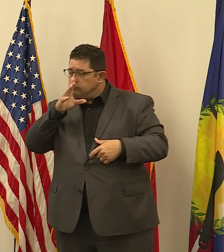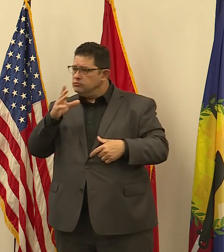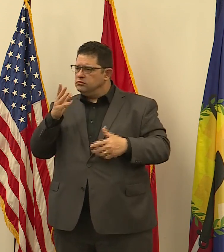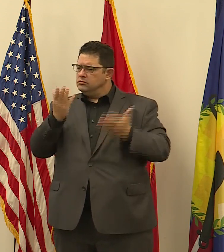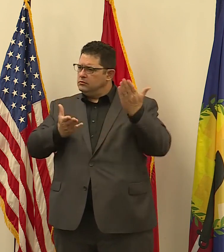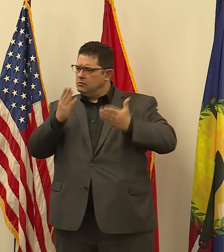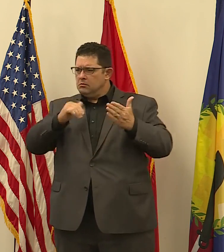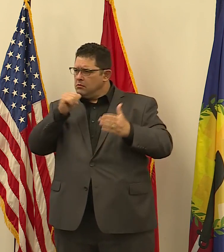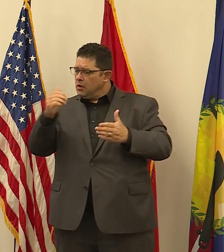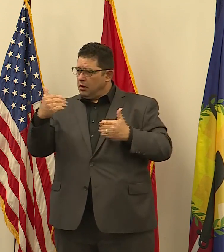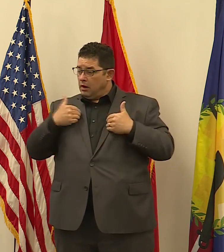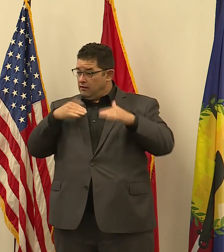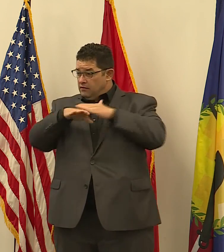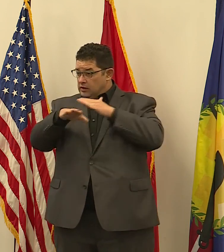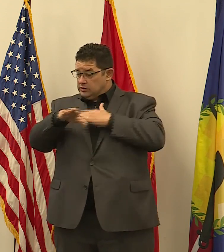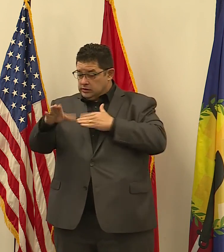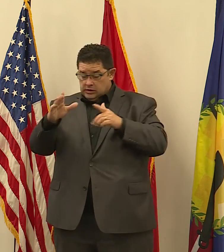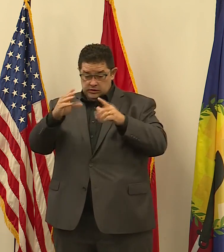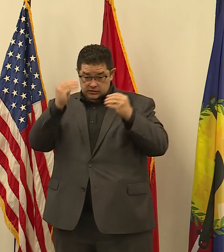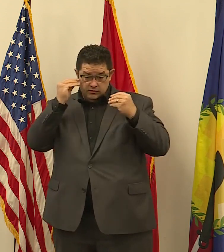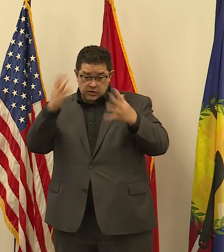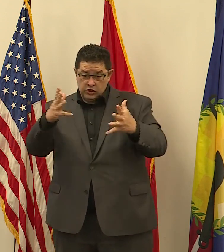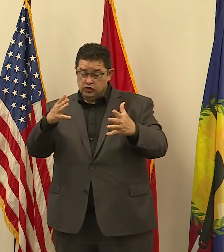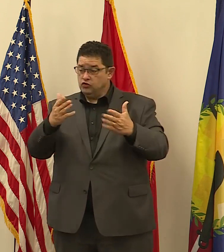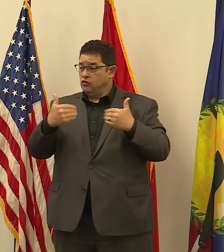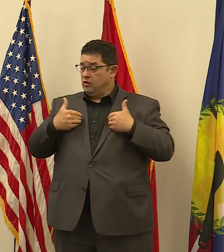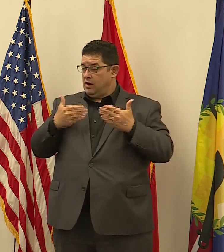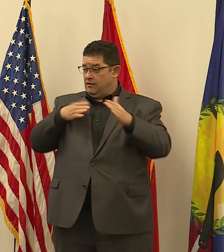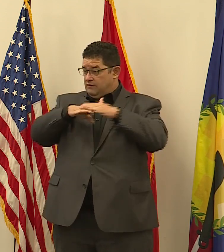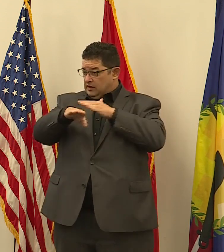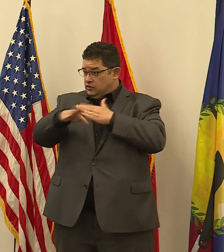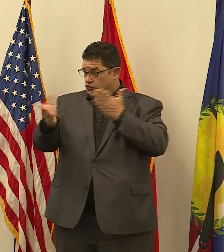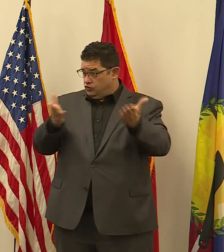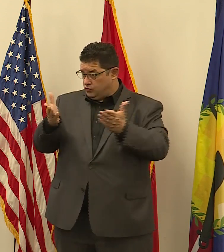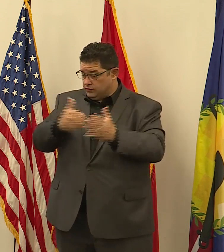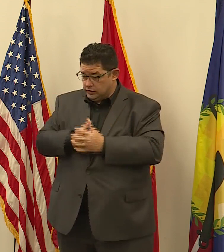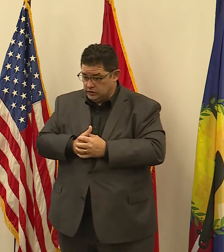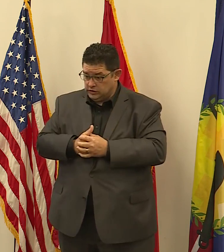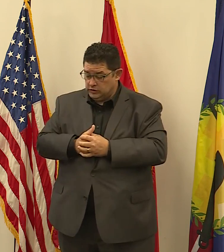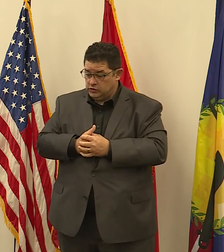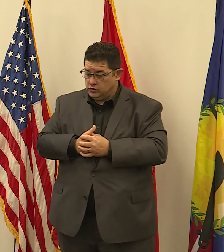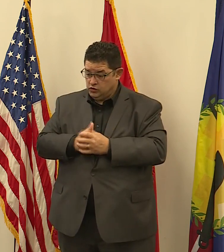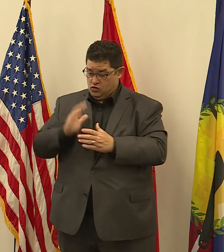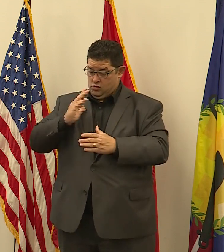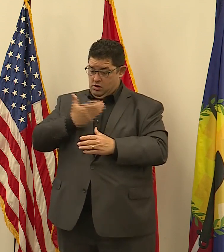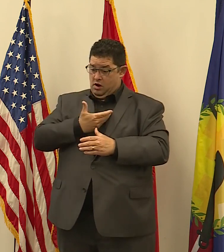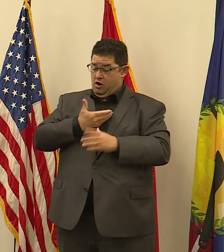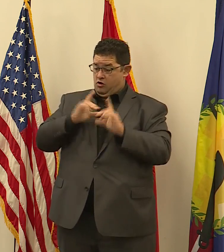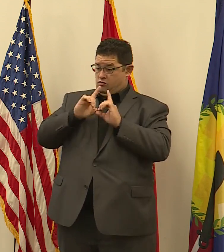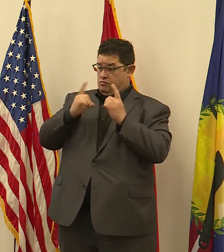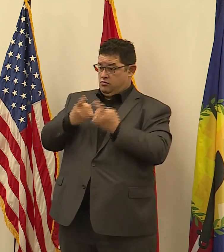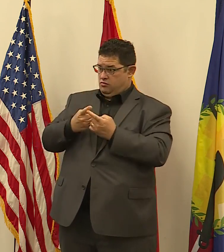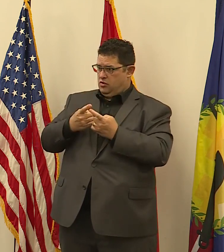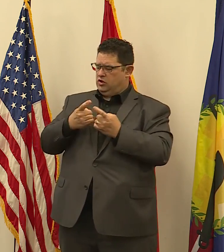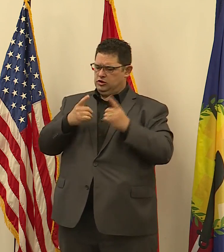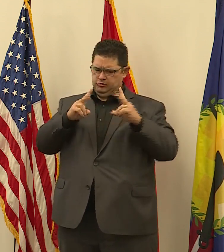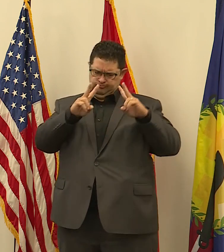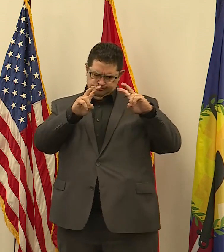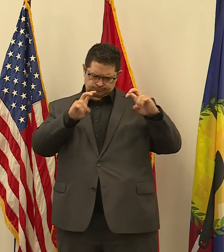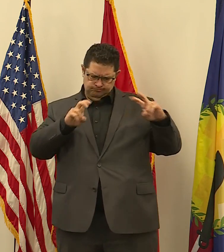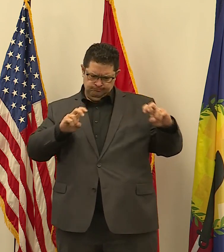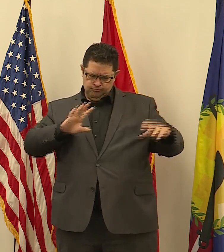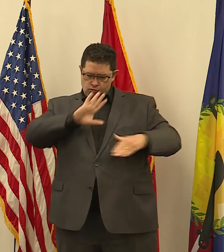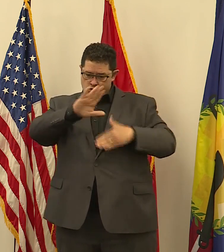or have complete access to those services. In light of this data, we are reviewing all of our efforts of outreach in this community